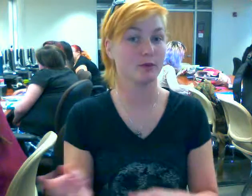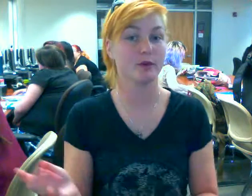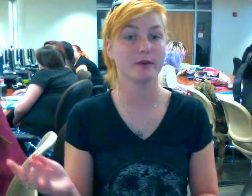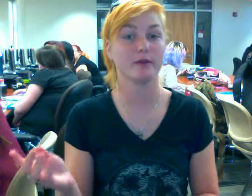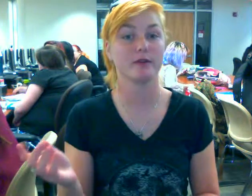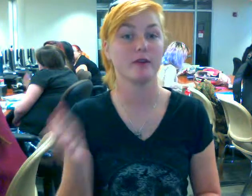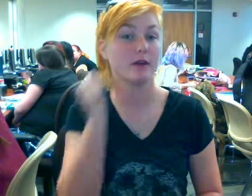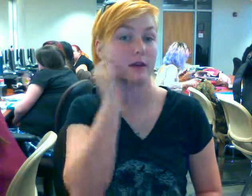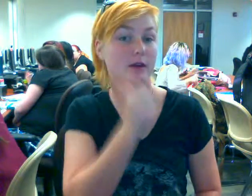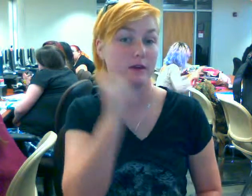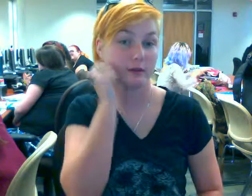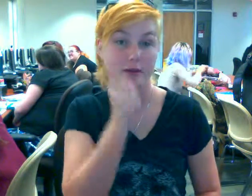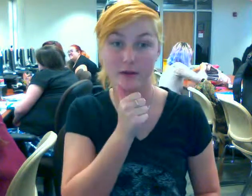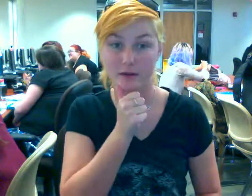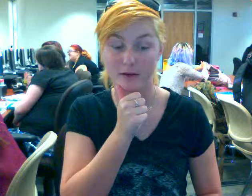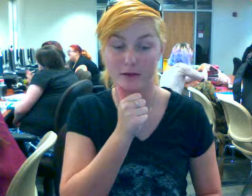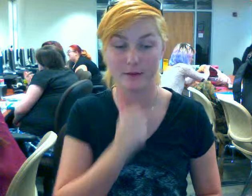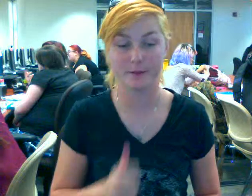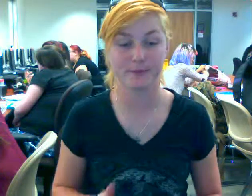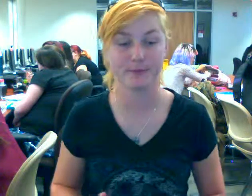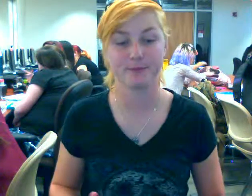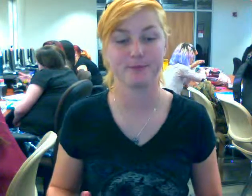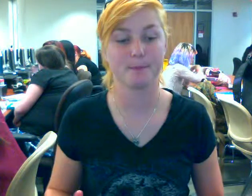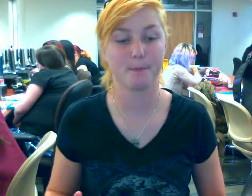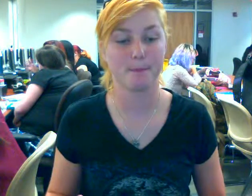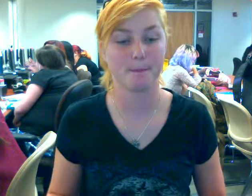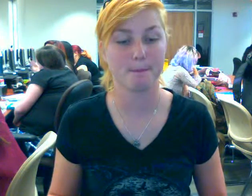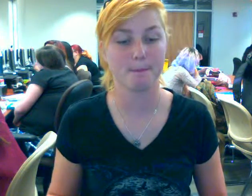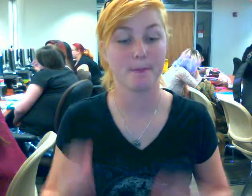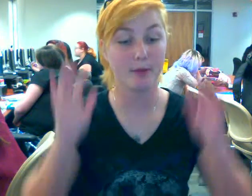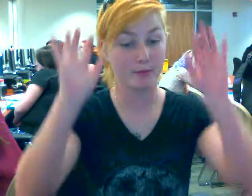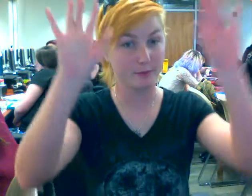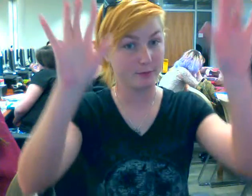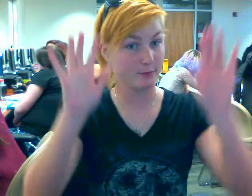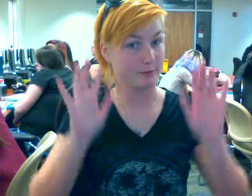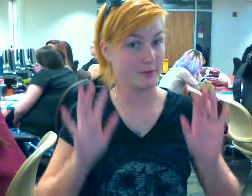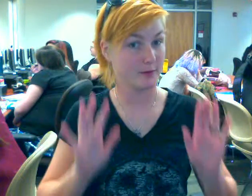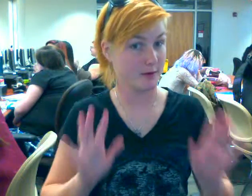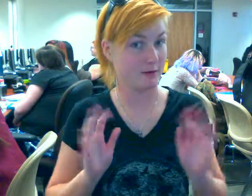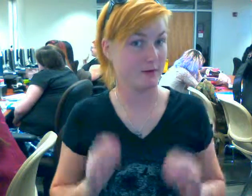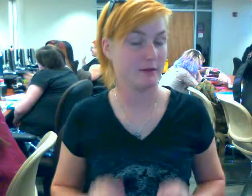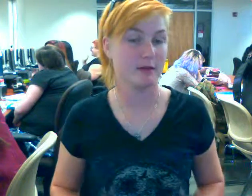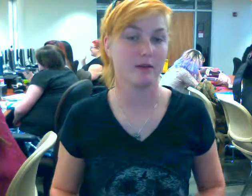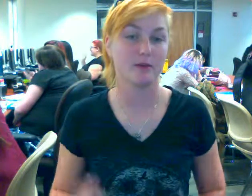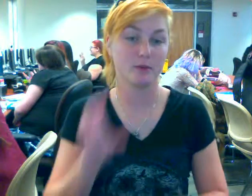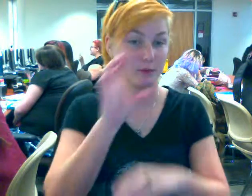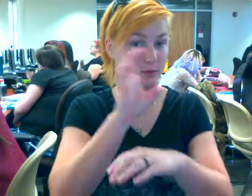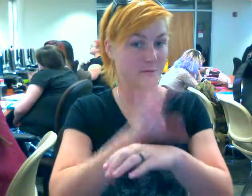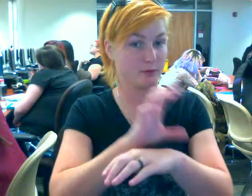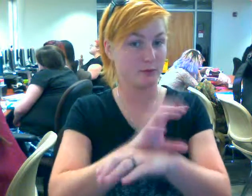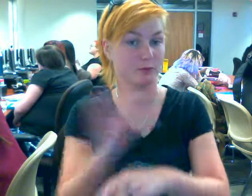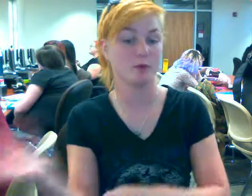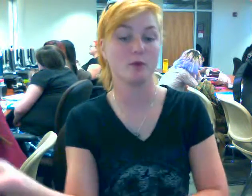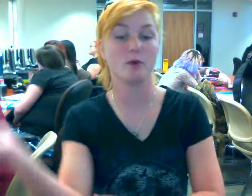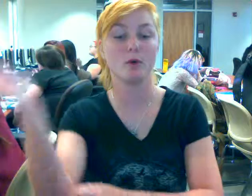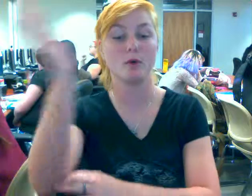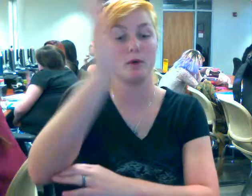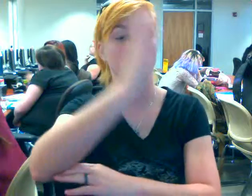Or like, if they get like memories or something, they pop back in your head. So it's like, oh! The doctor said that slowly you'll be